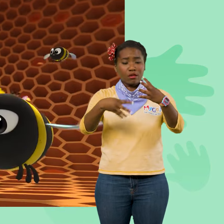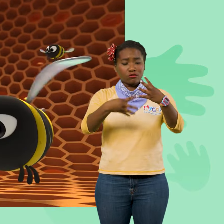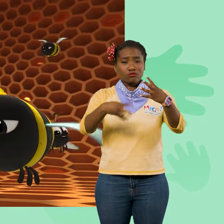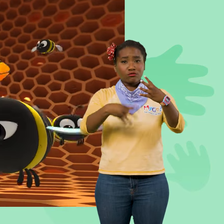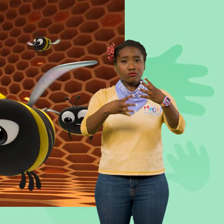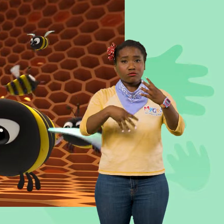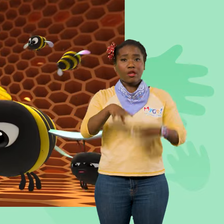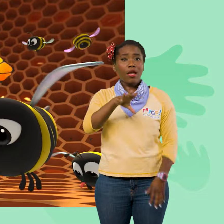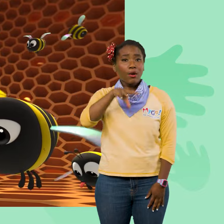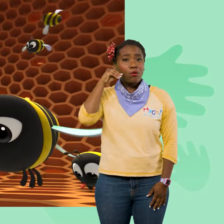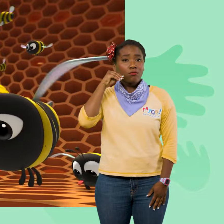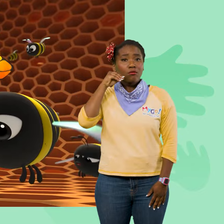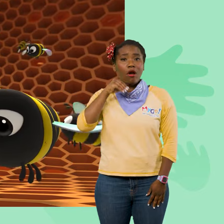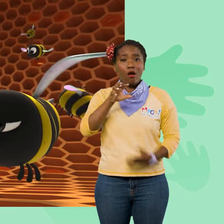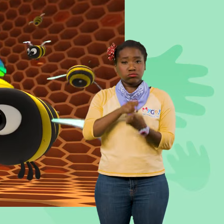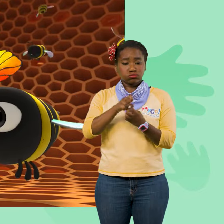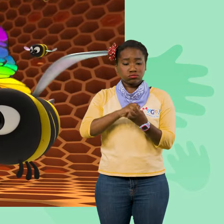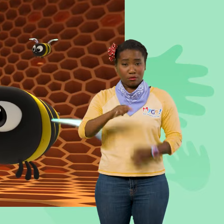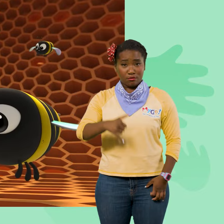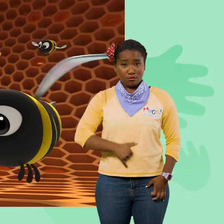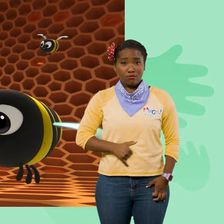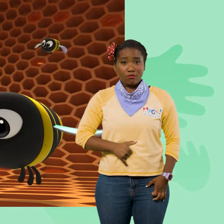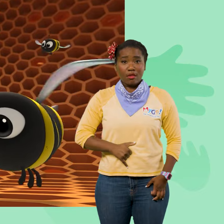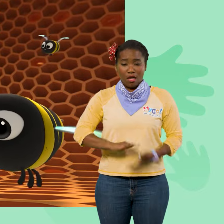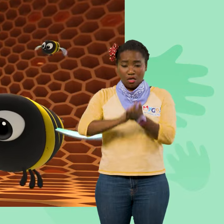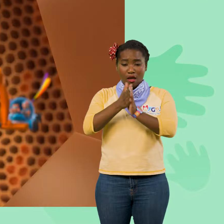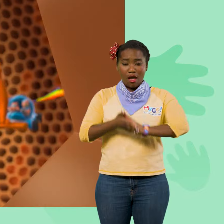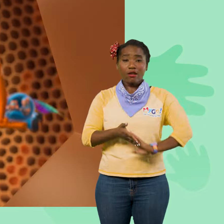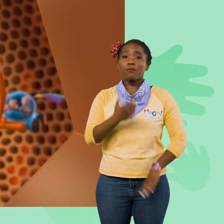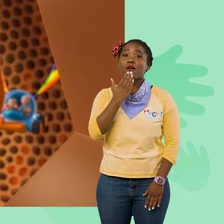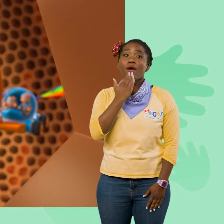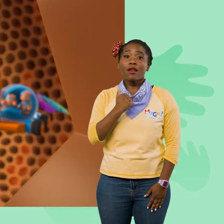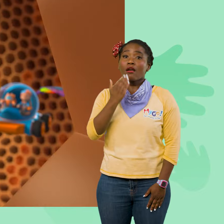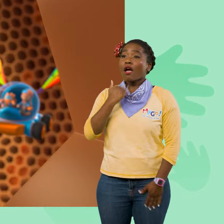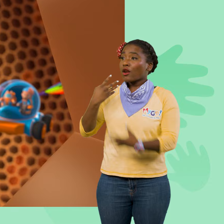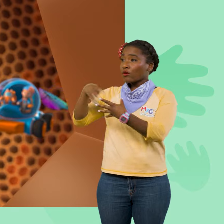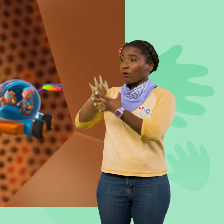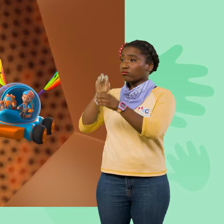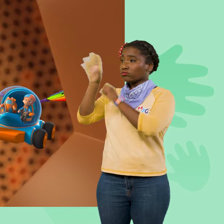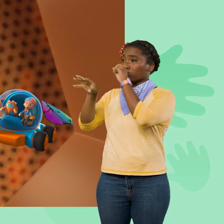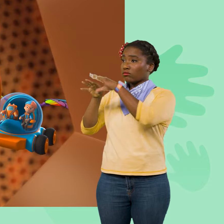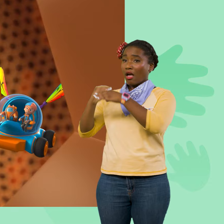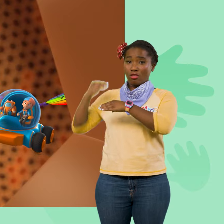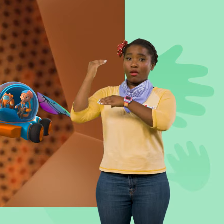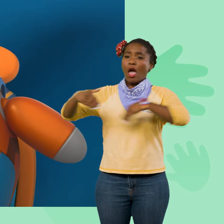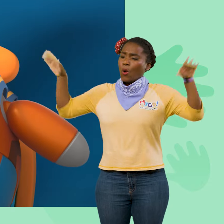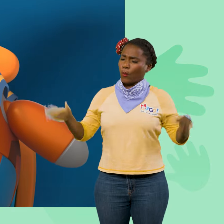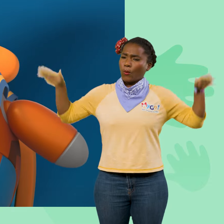it, store it in their stomachs, then put the honey in a honeycomb and flap their wings over it. Upload